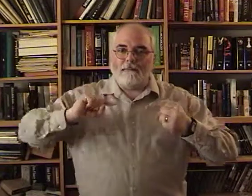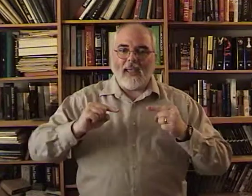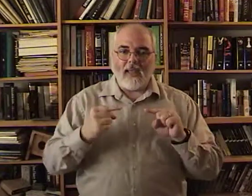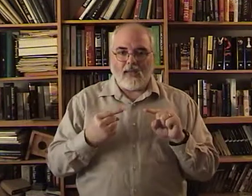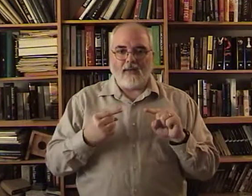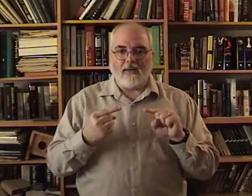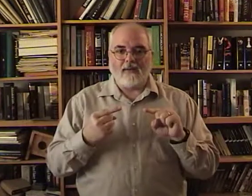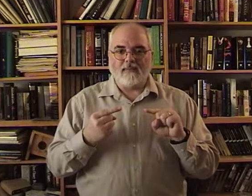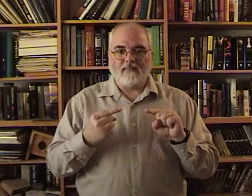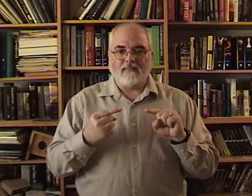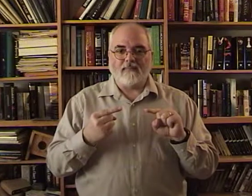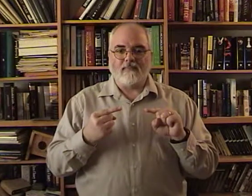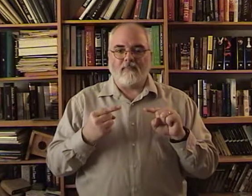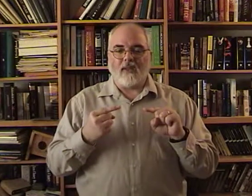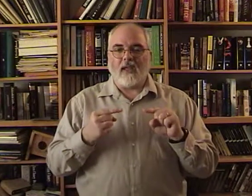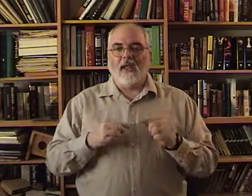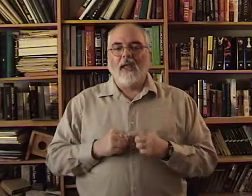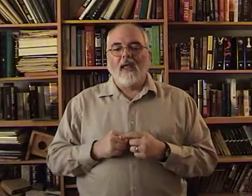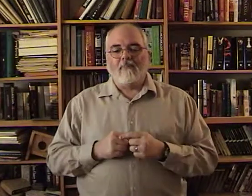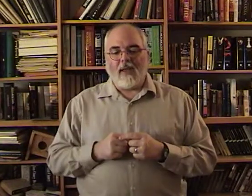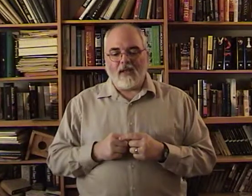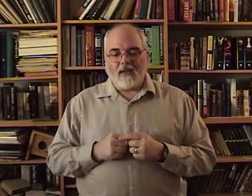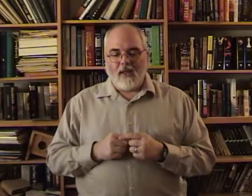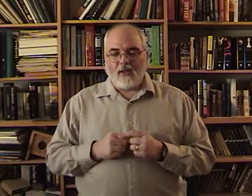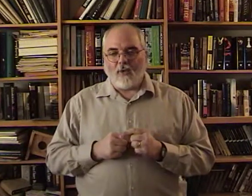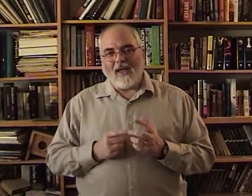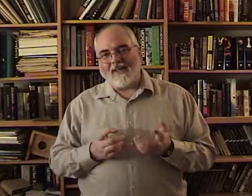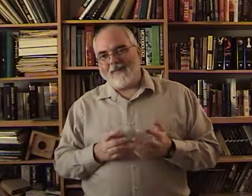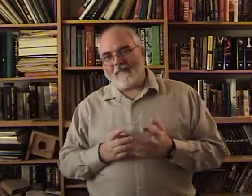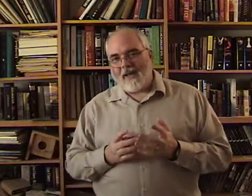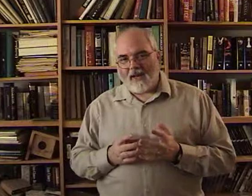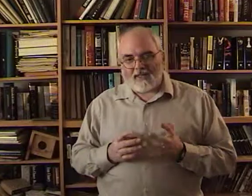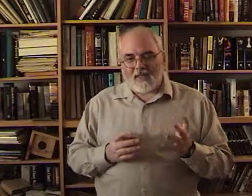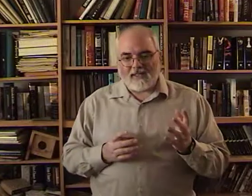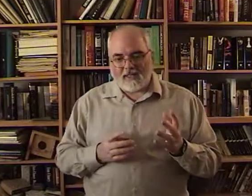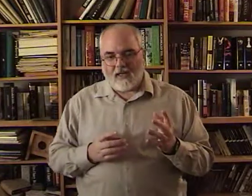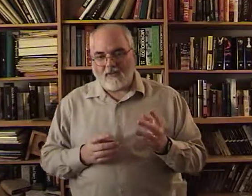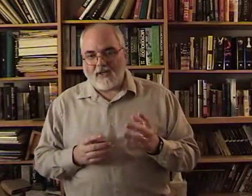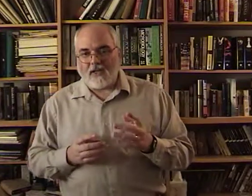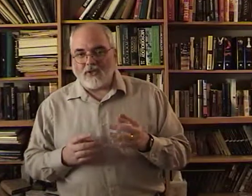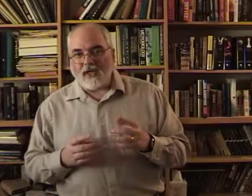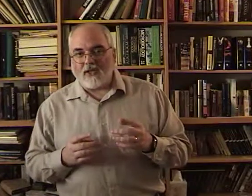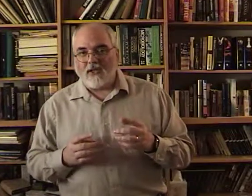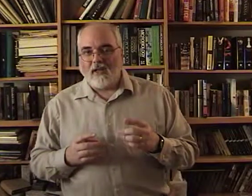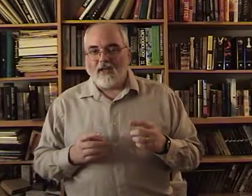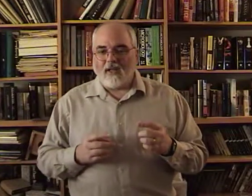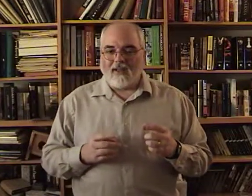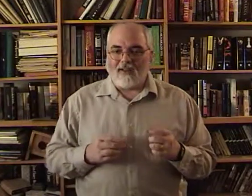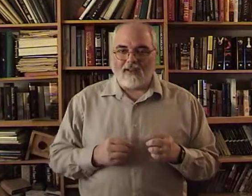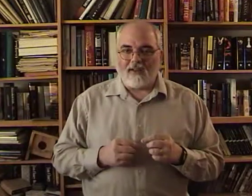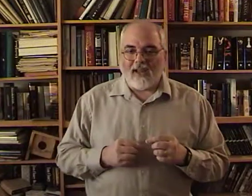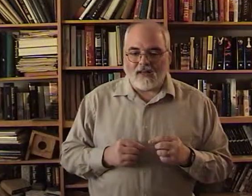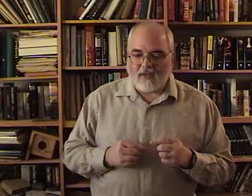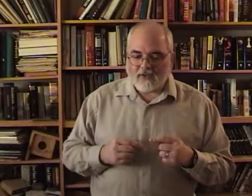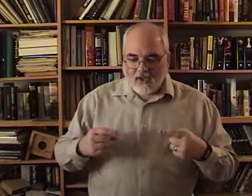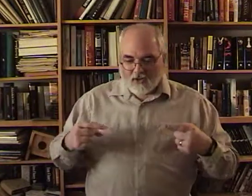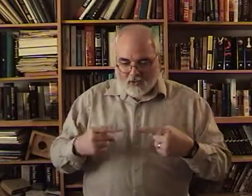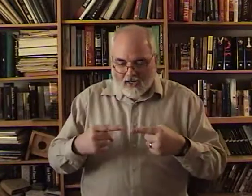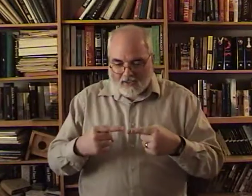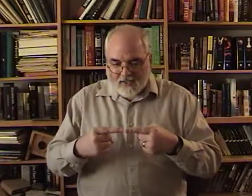Pain. Okay. Pain. The way I think about pain. It's kind of silly. You've seen the Chinese. Handcuffs. you kind of stick